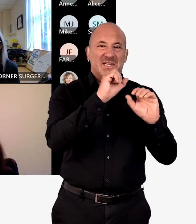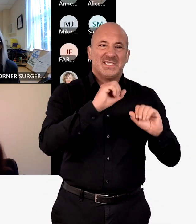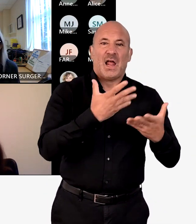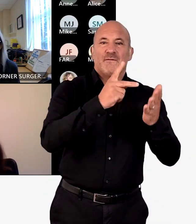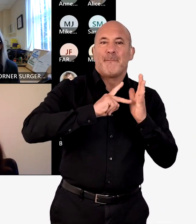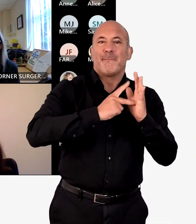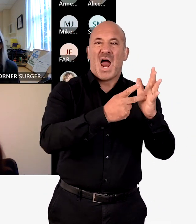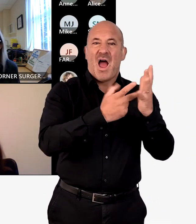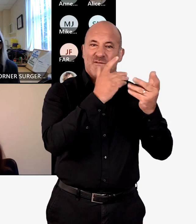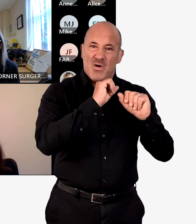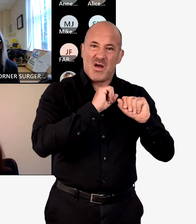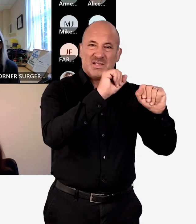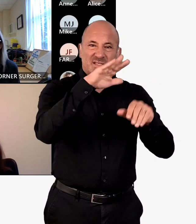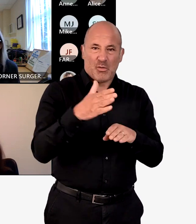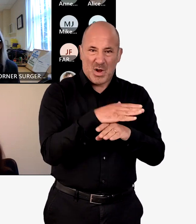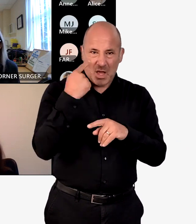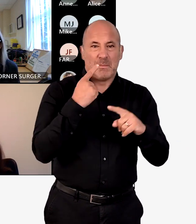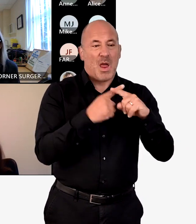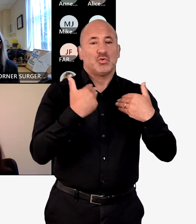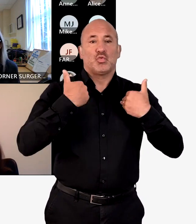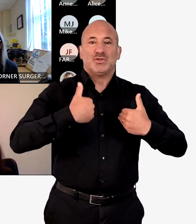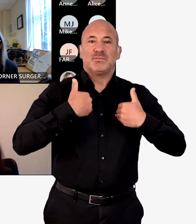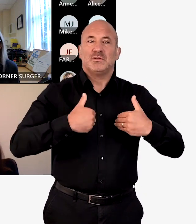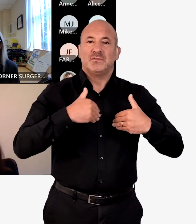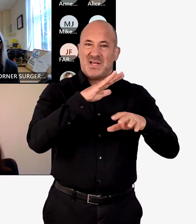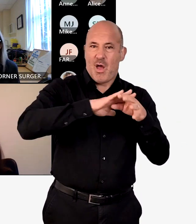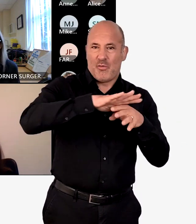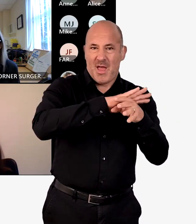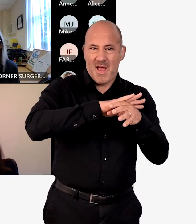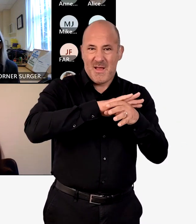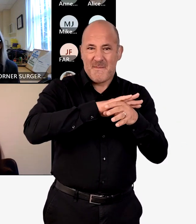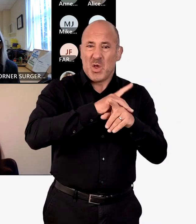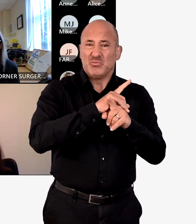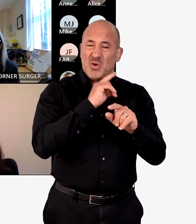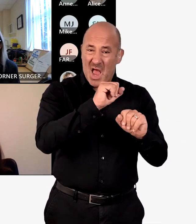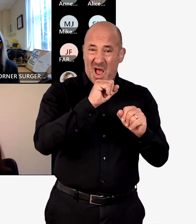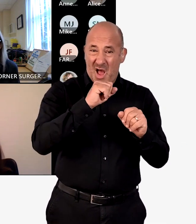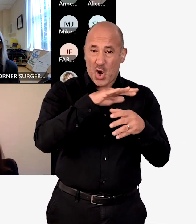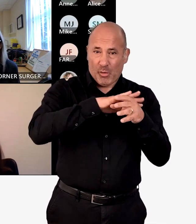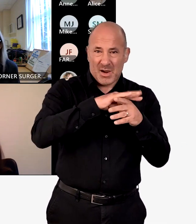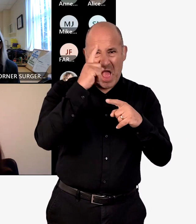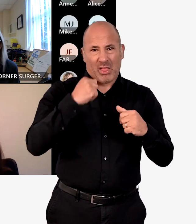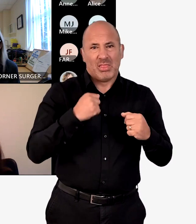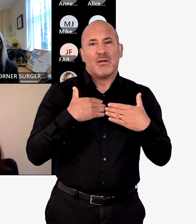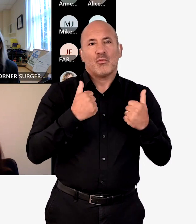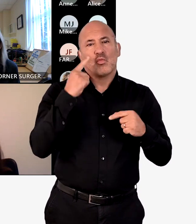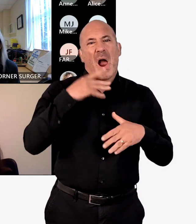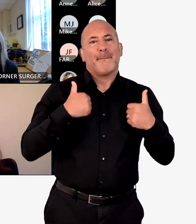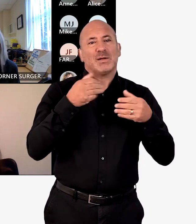joint forward plan does represent a shared delivery plan for the integrated care strategy of both South West London and Richmond upon Thames. And that it takes into